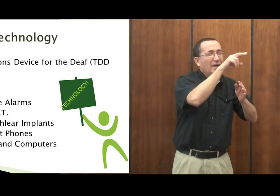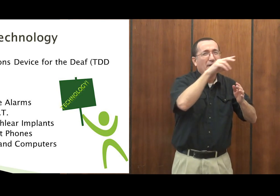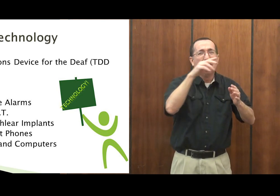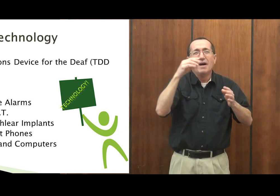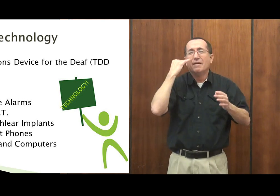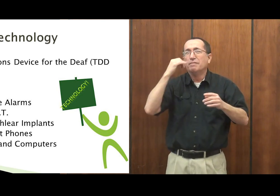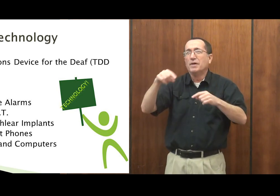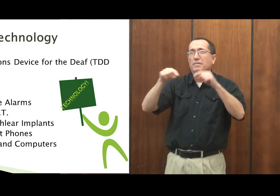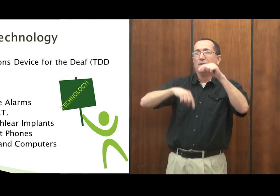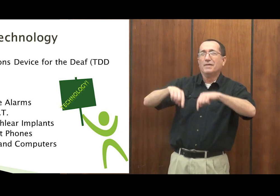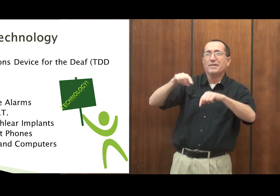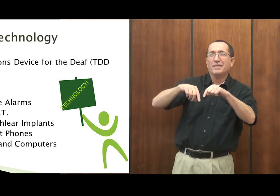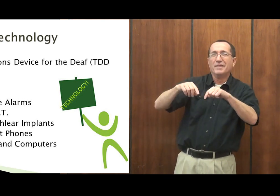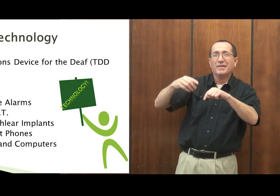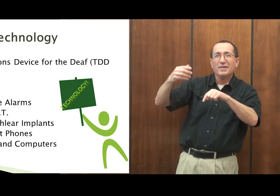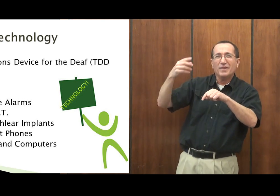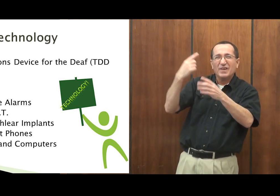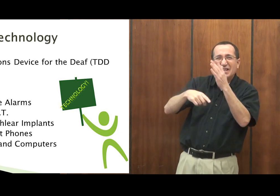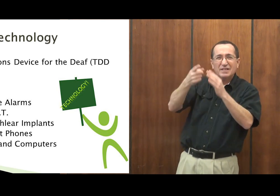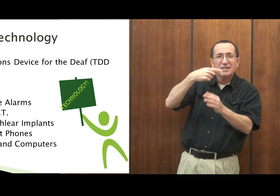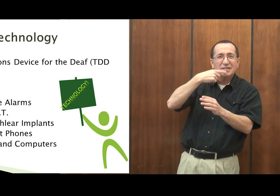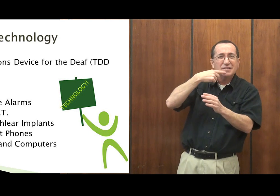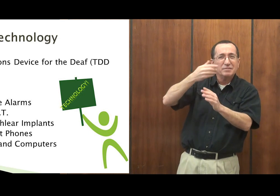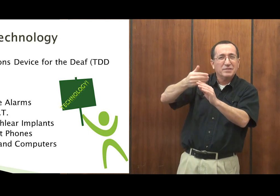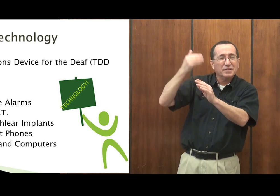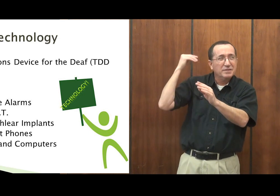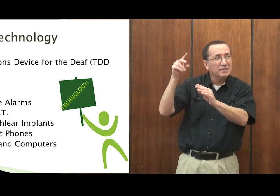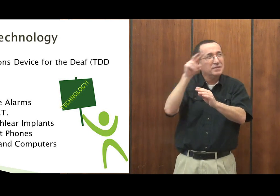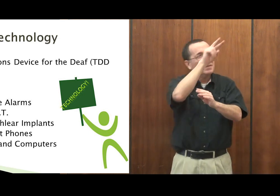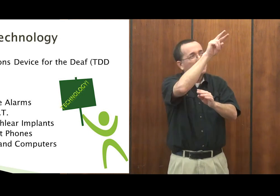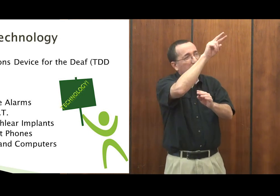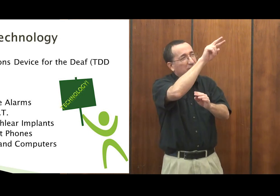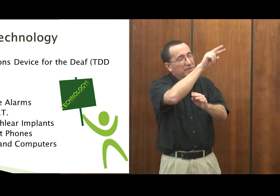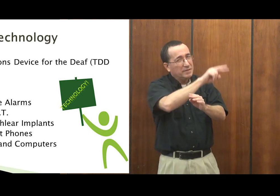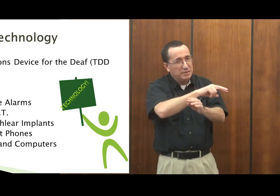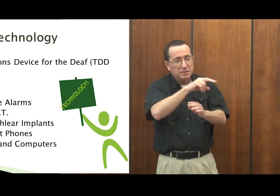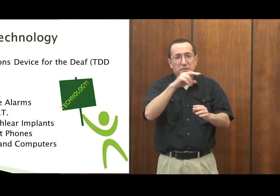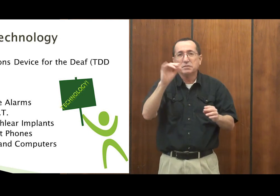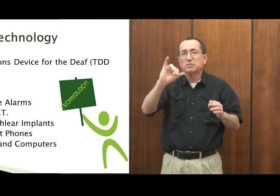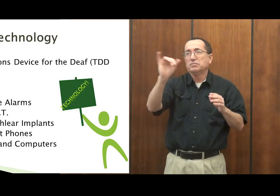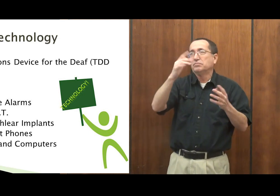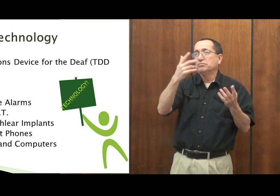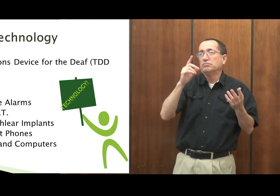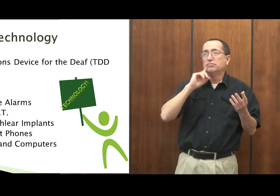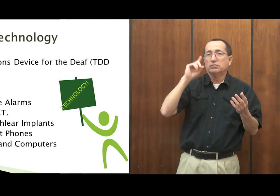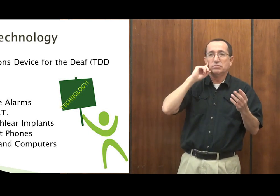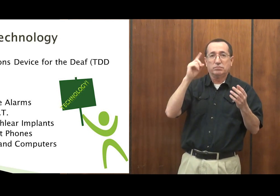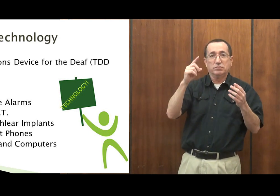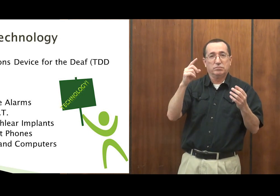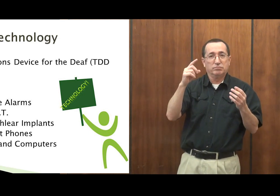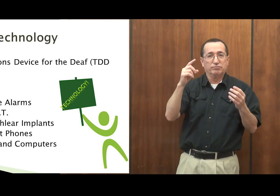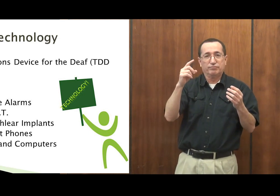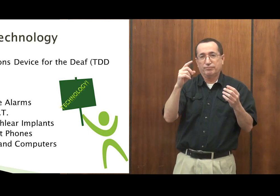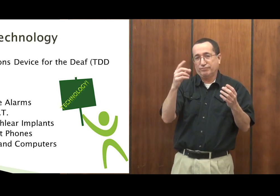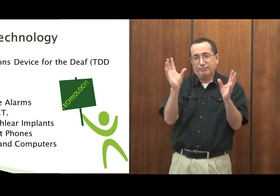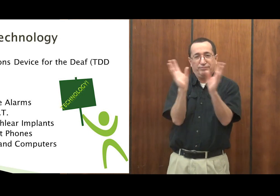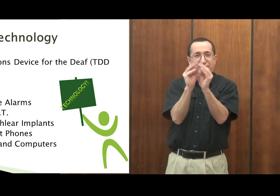what the interpreter is saying. And if you miss something, you can go back and look up at the CART, what is going on, what is being